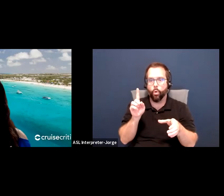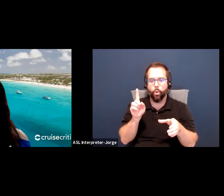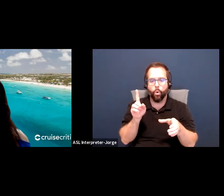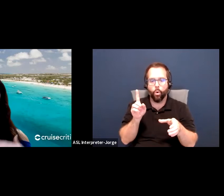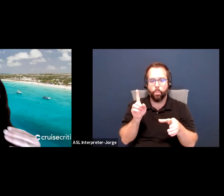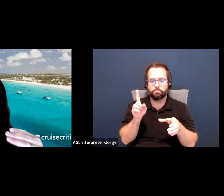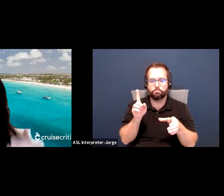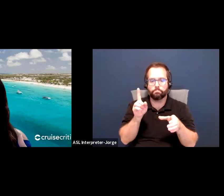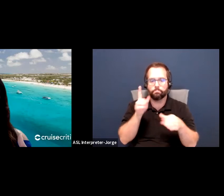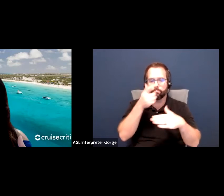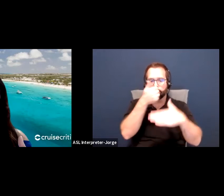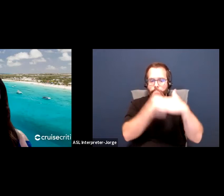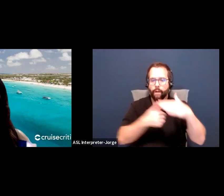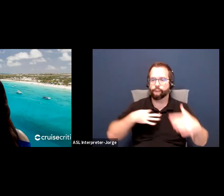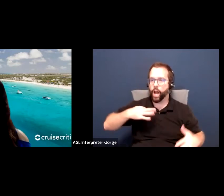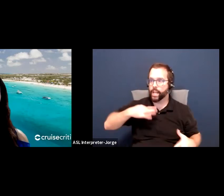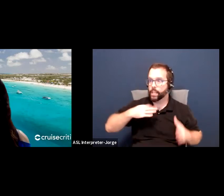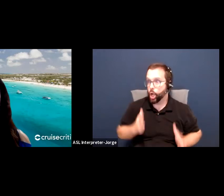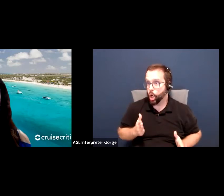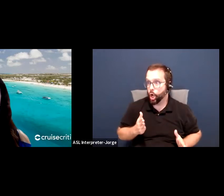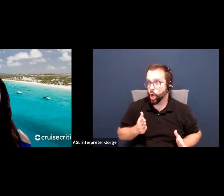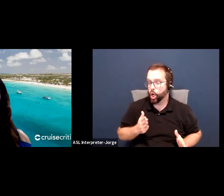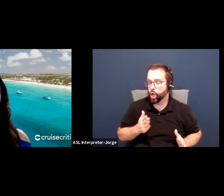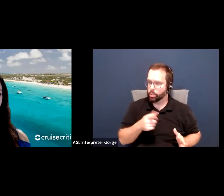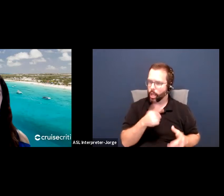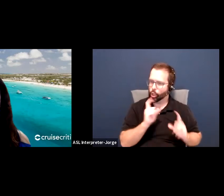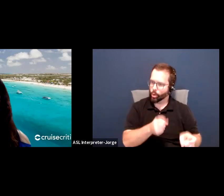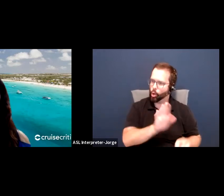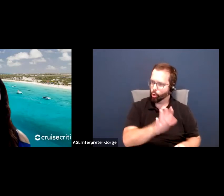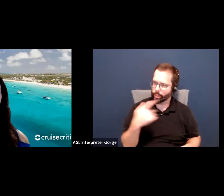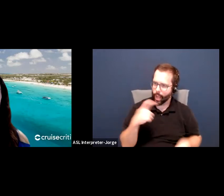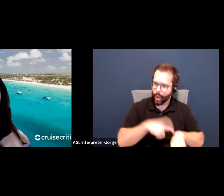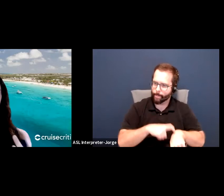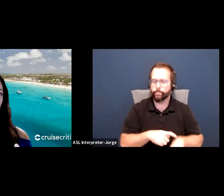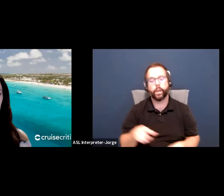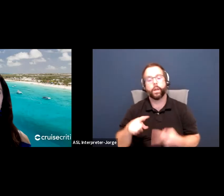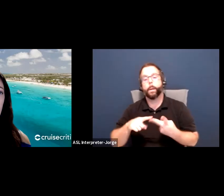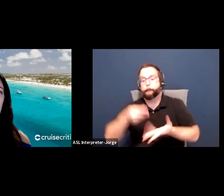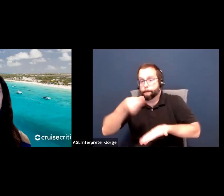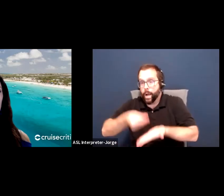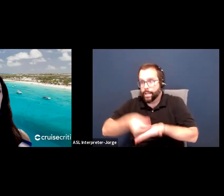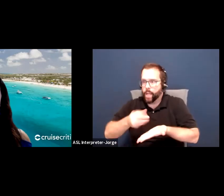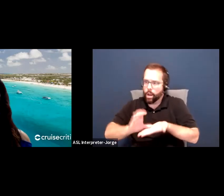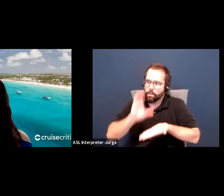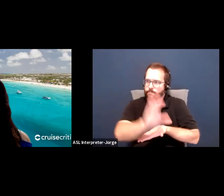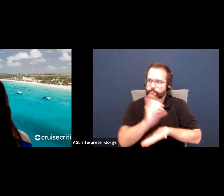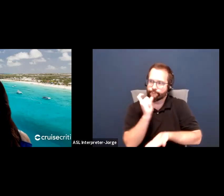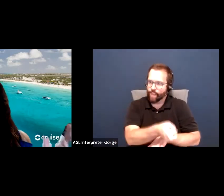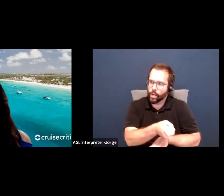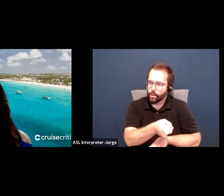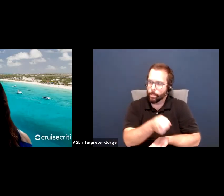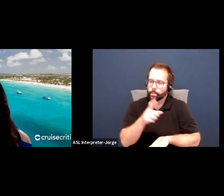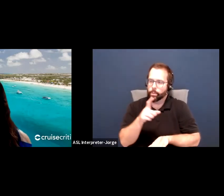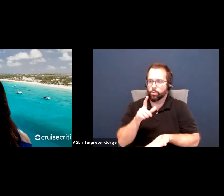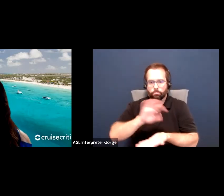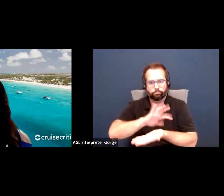You might have monetary donors, and those could even be broken down to major donors over a certain dollar amount. And